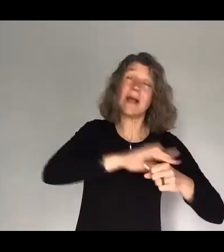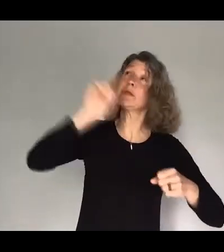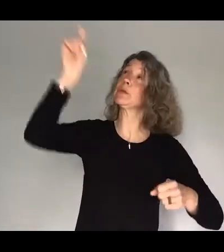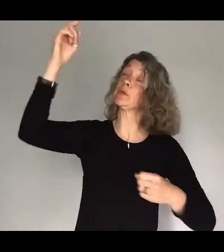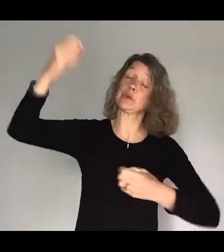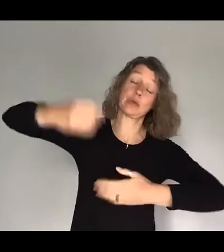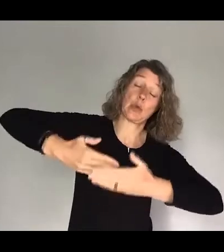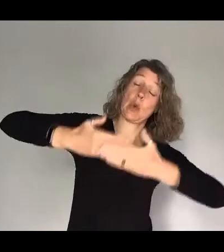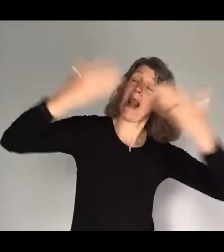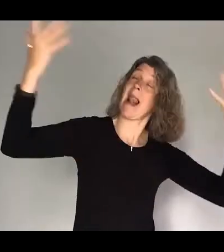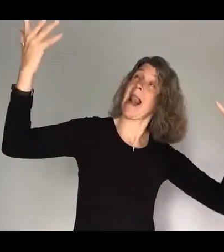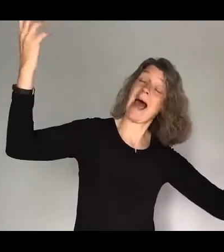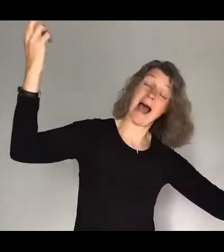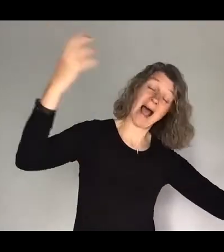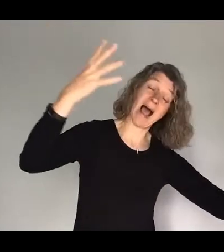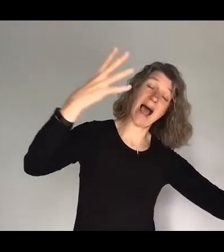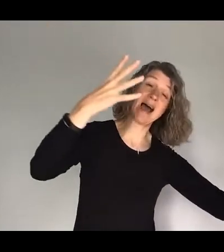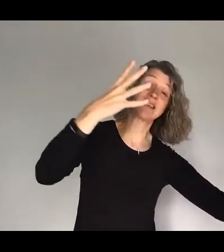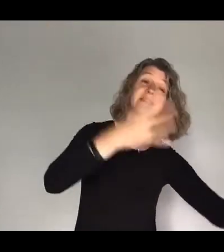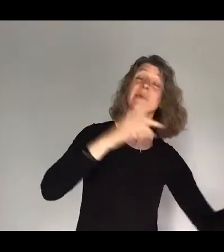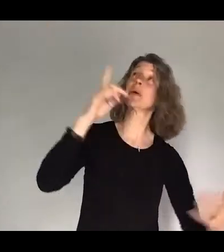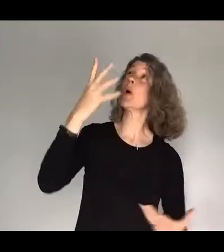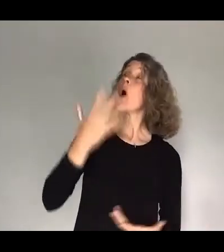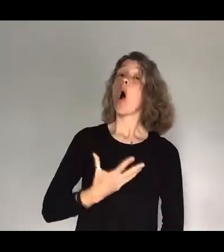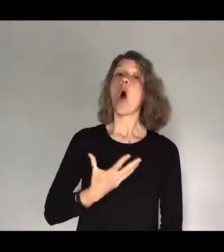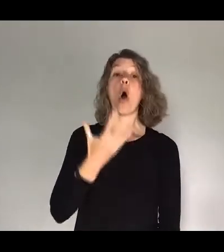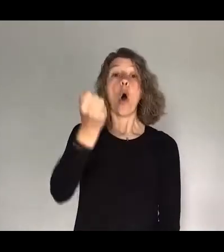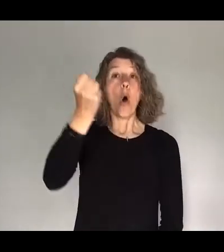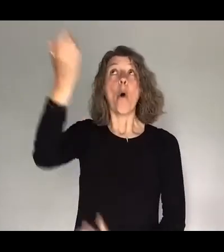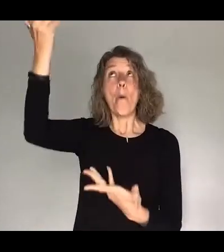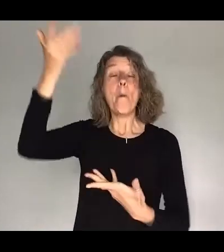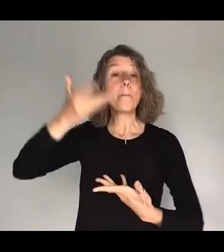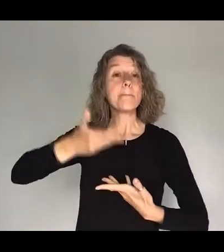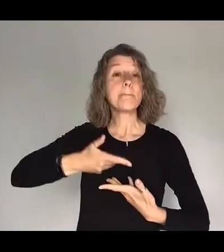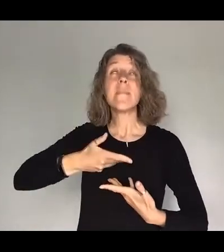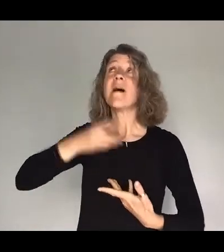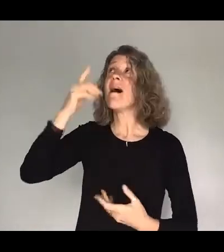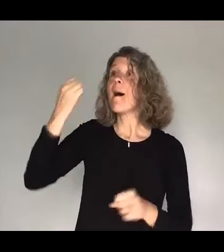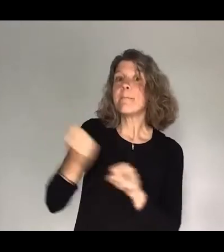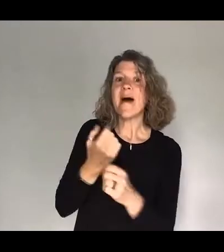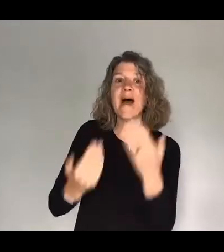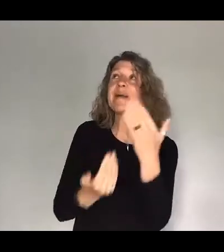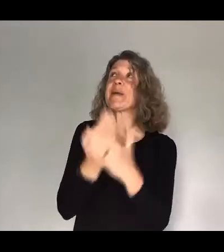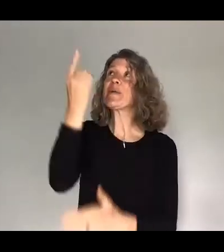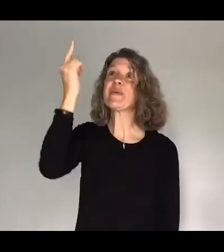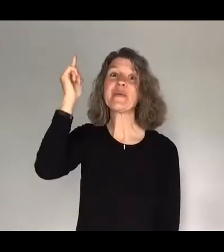darkness. You give hope, you restore every